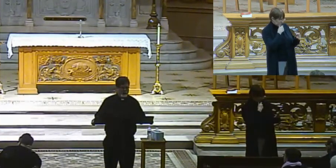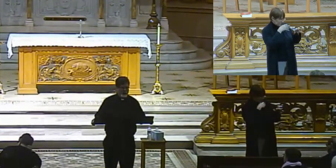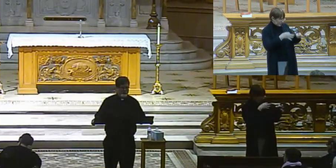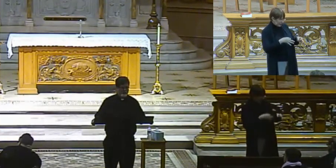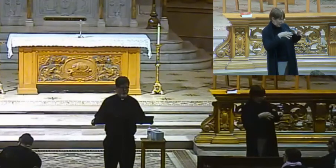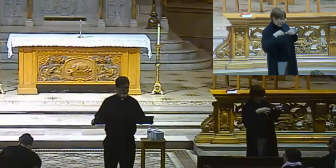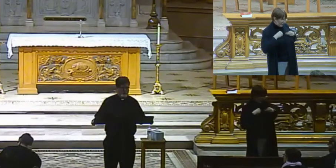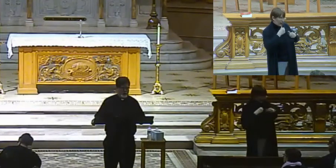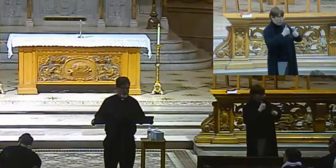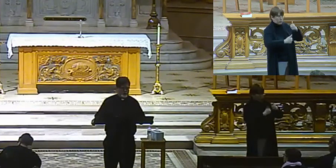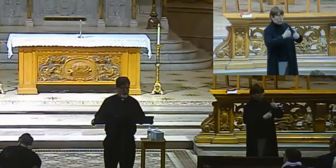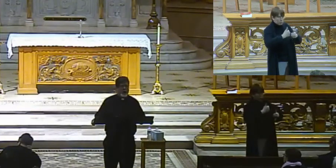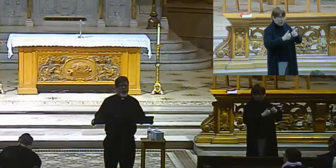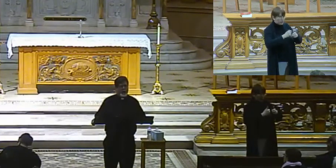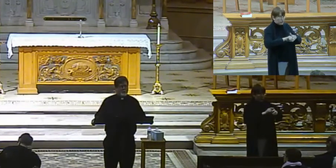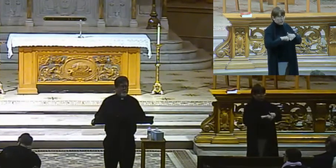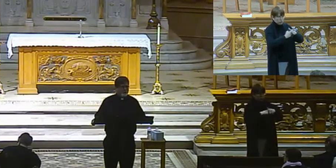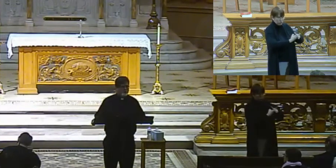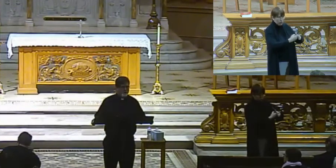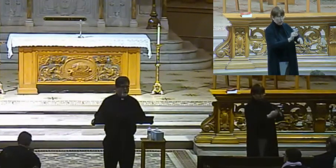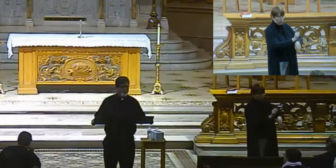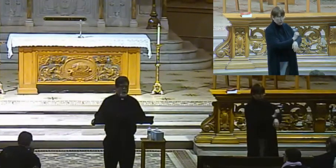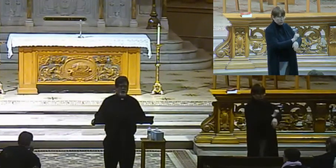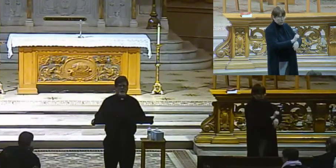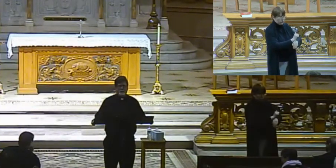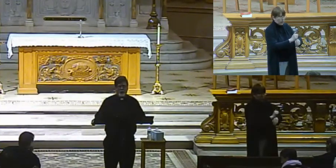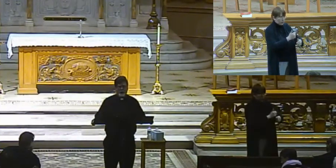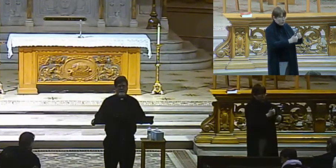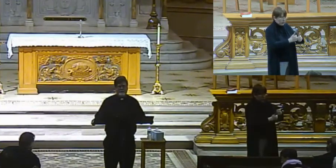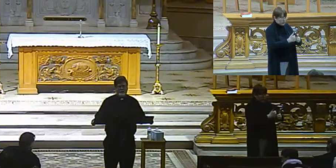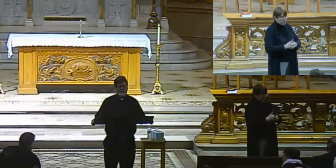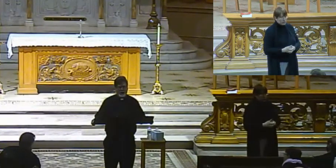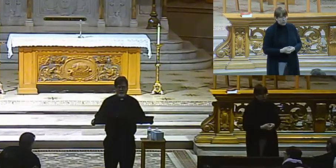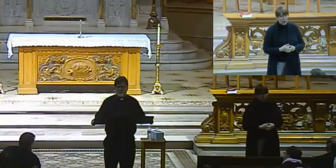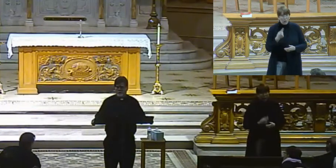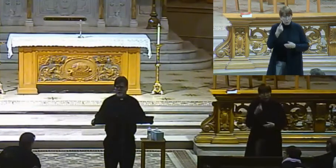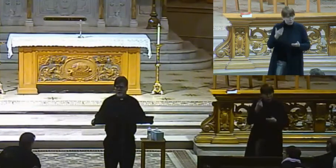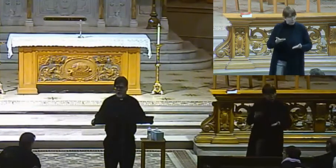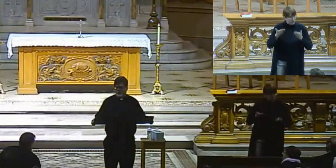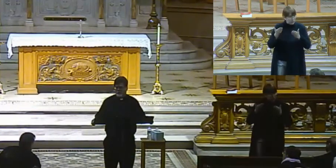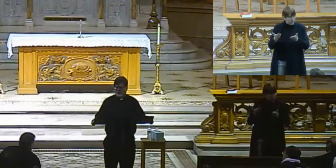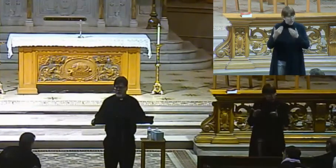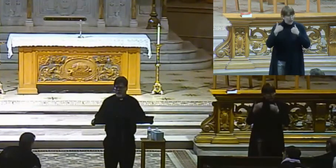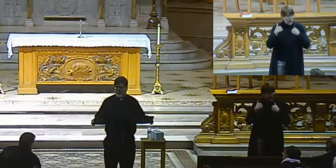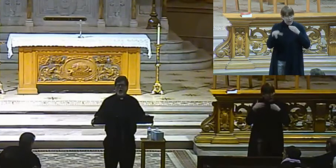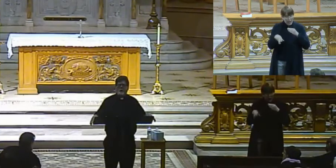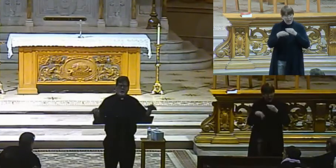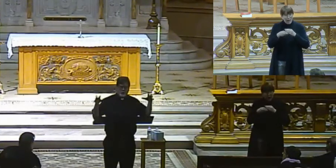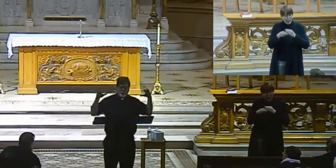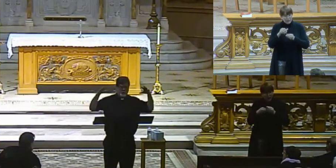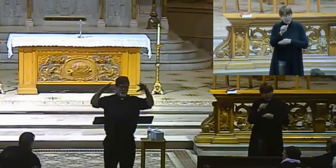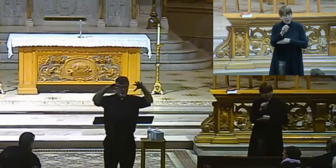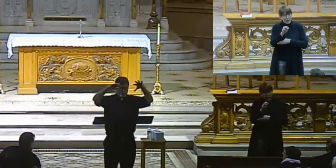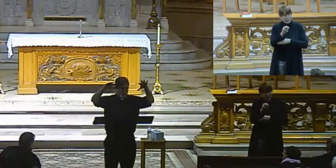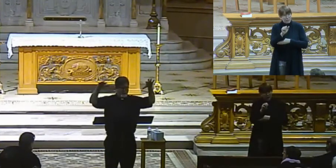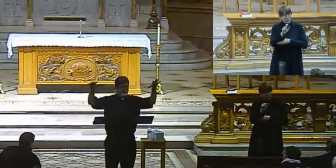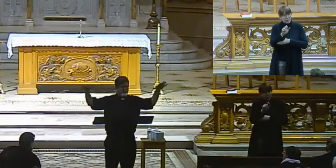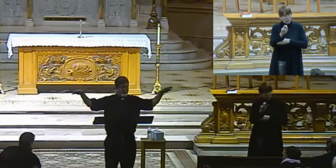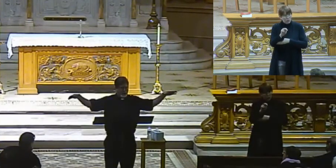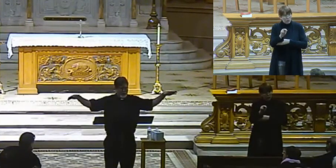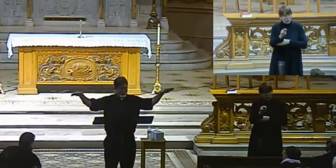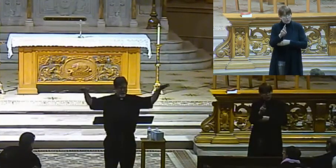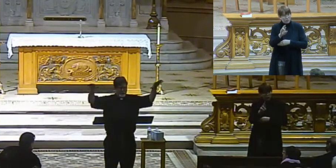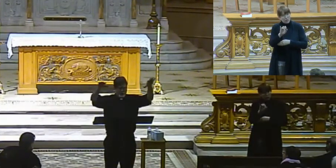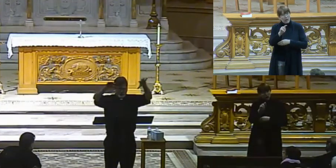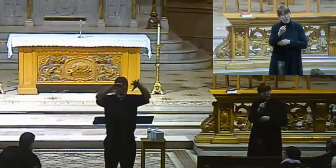and have put into practice. And one of those was to have this Amazonian rite, all right? What they're trying to do is we have